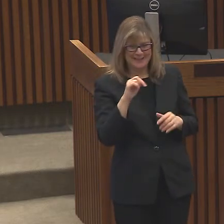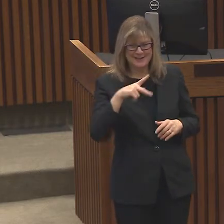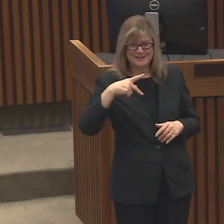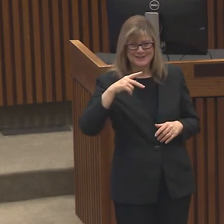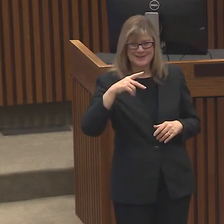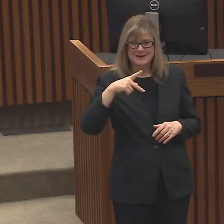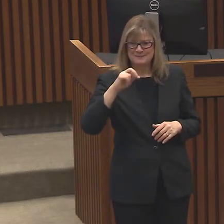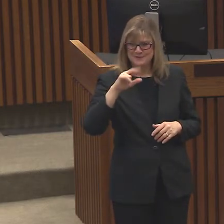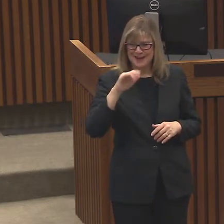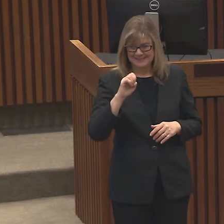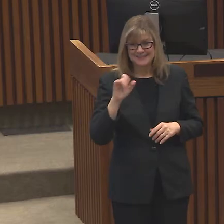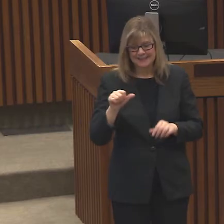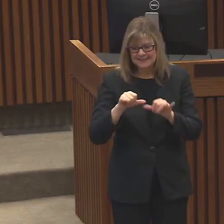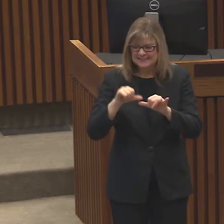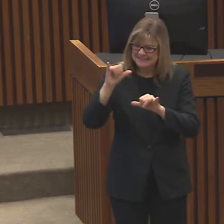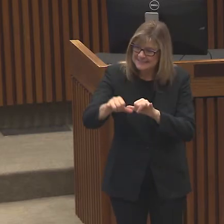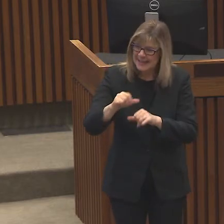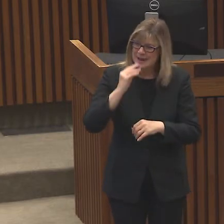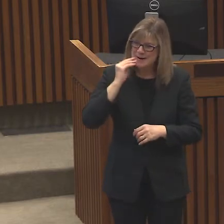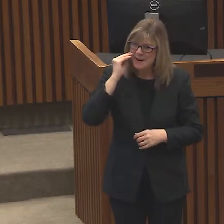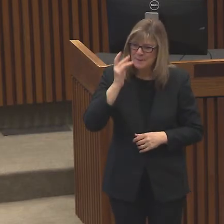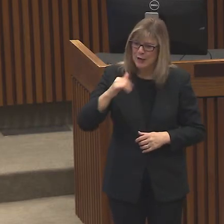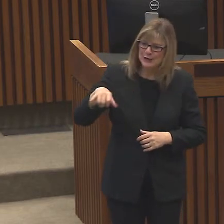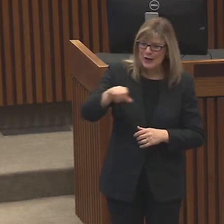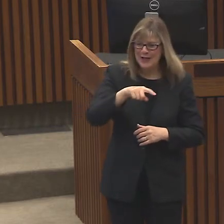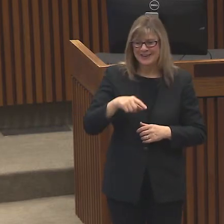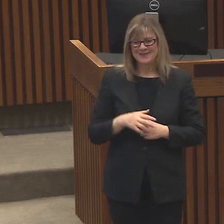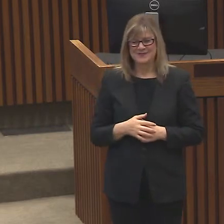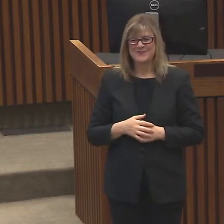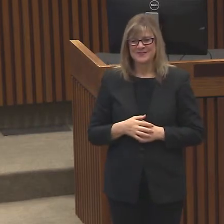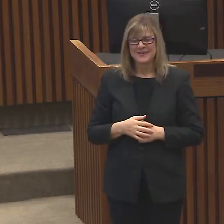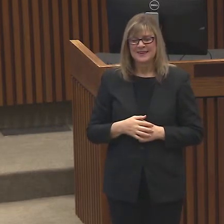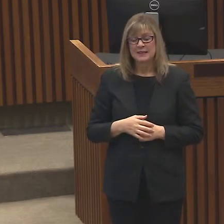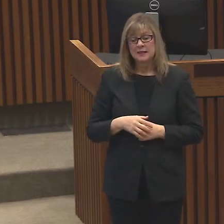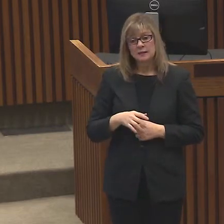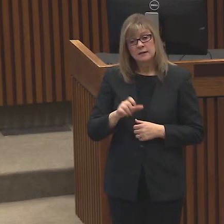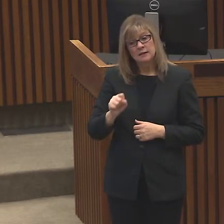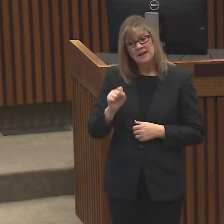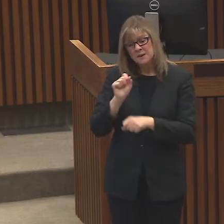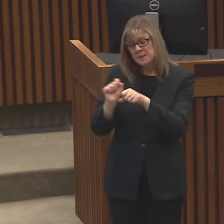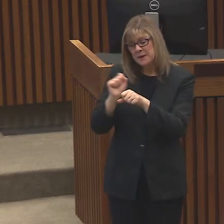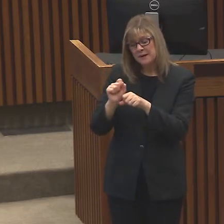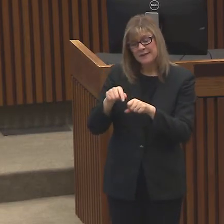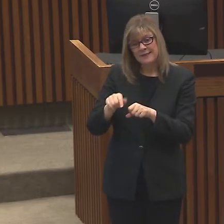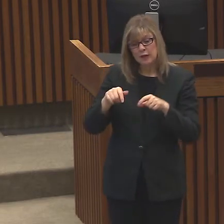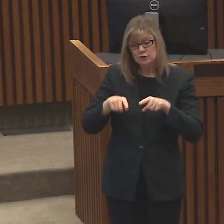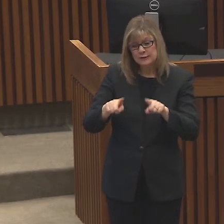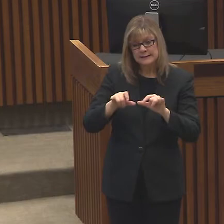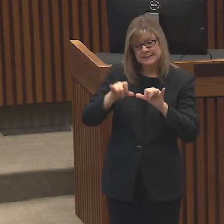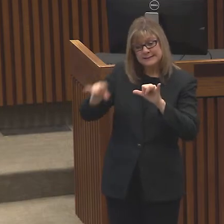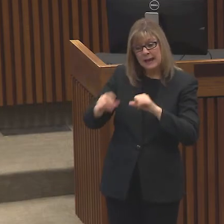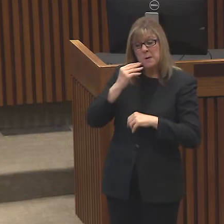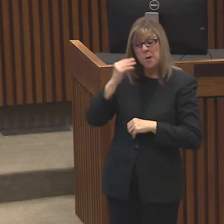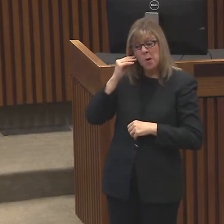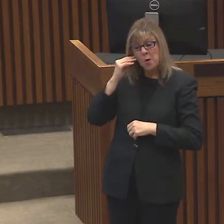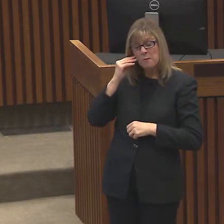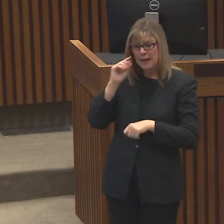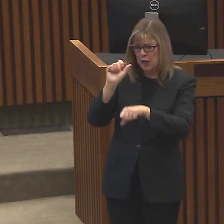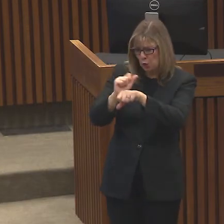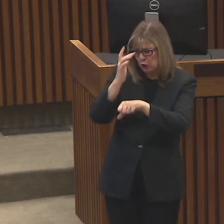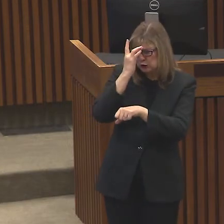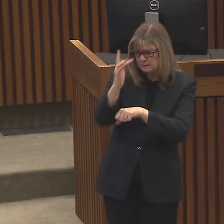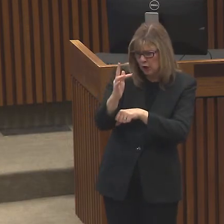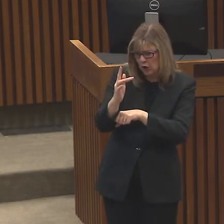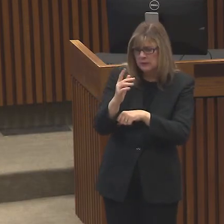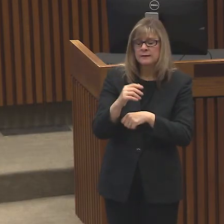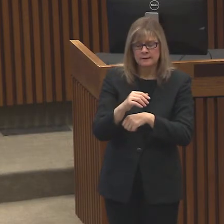everyone right now. And during this stay at home, work smart order, let's all remember to support our small